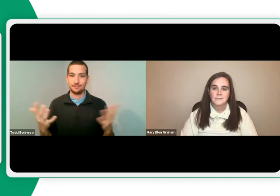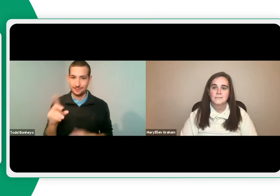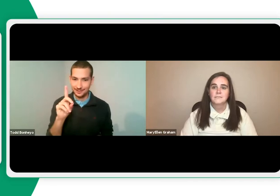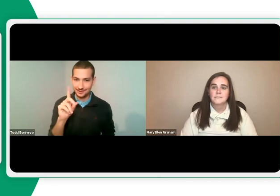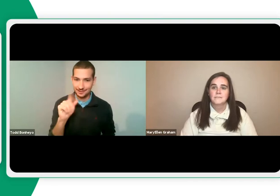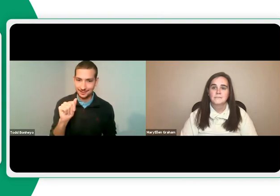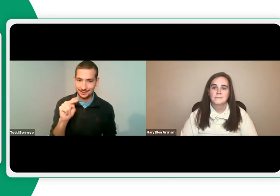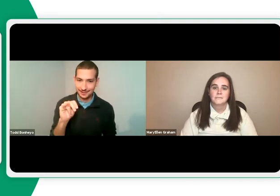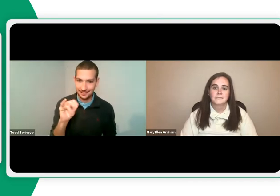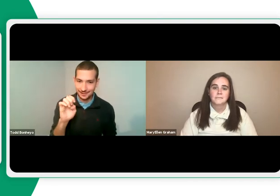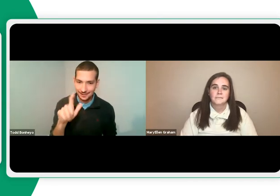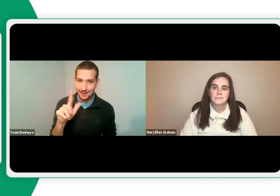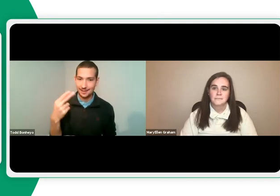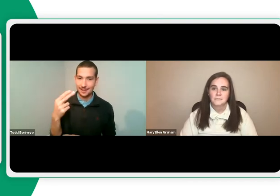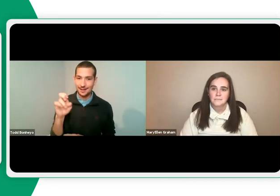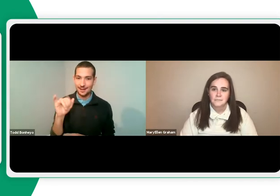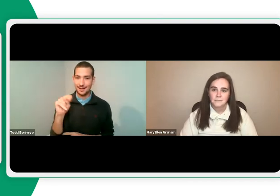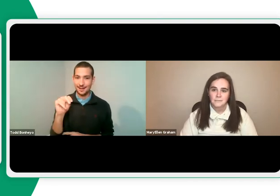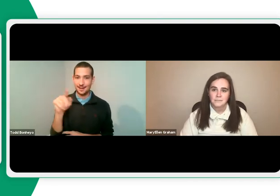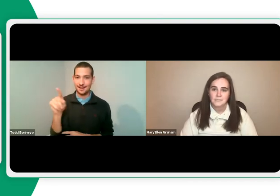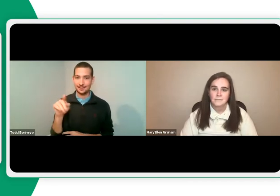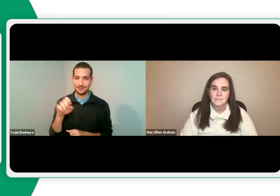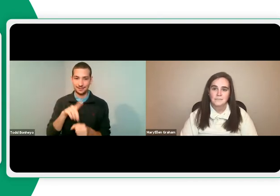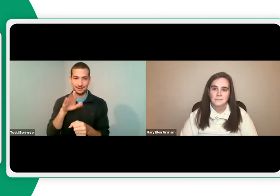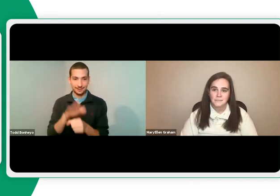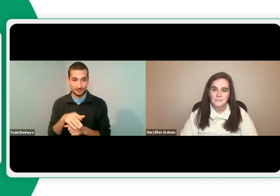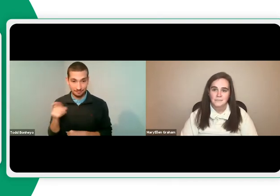And the next slide shows who that is. Our special guest is Daniel Hines.